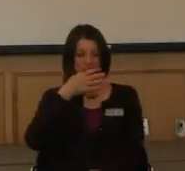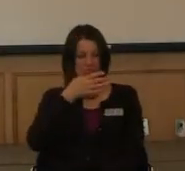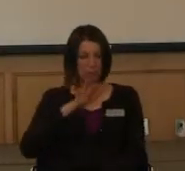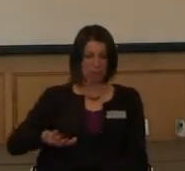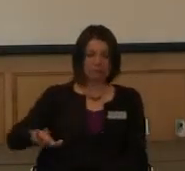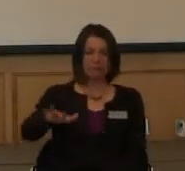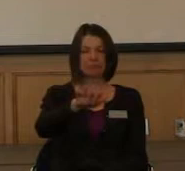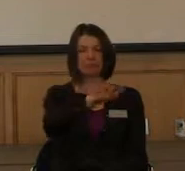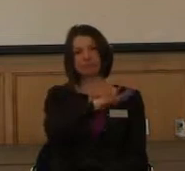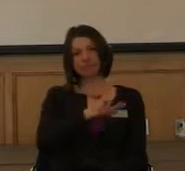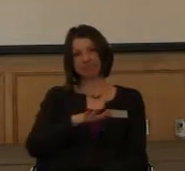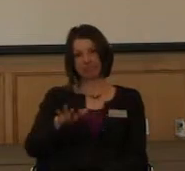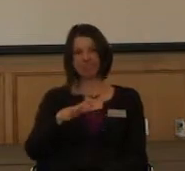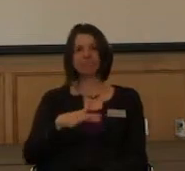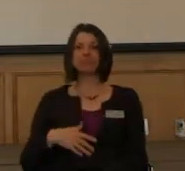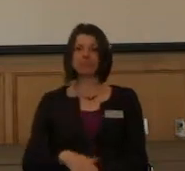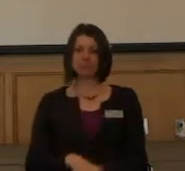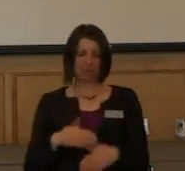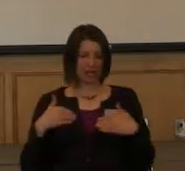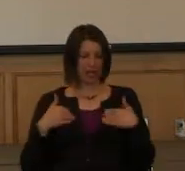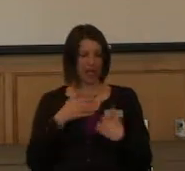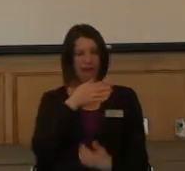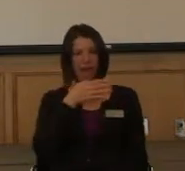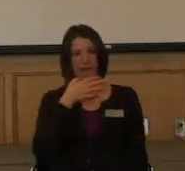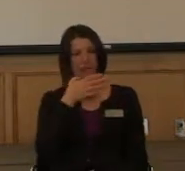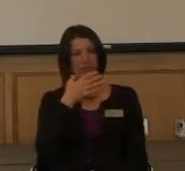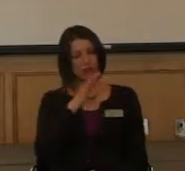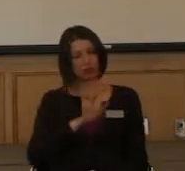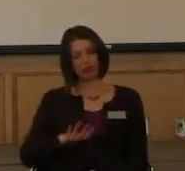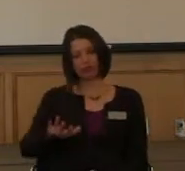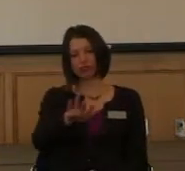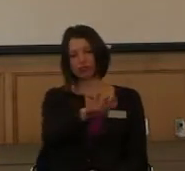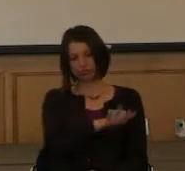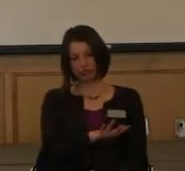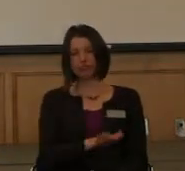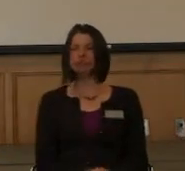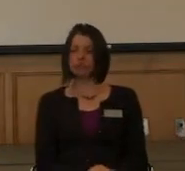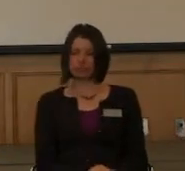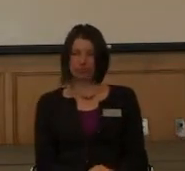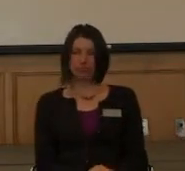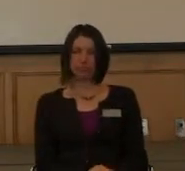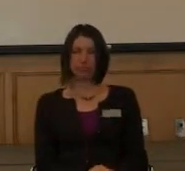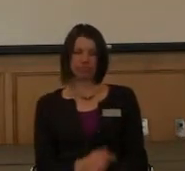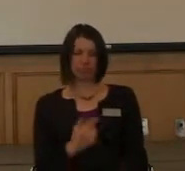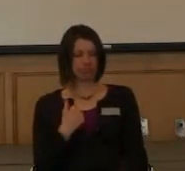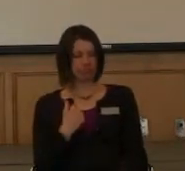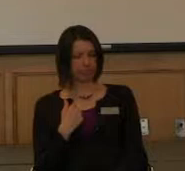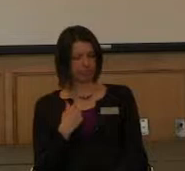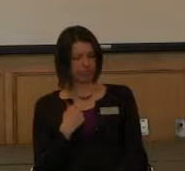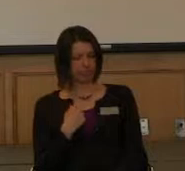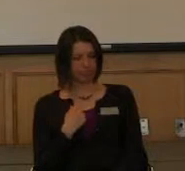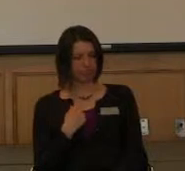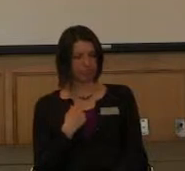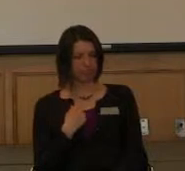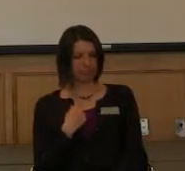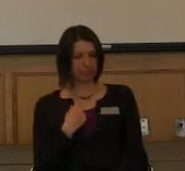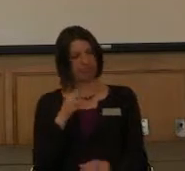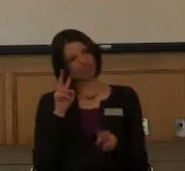Obviously, you know, being in agriculture, that's a big thing around where I lived. You know, it's kind of your